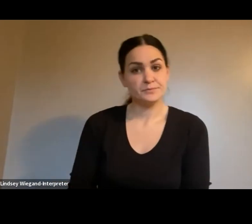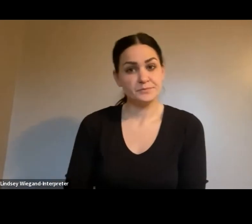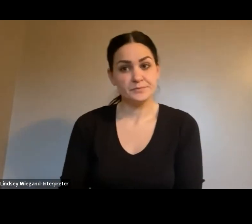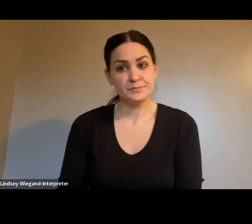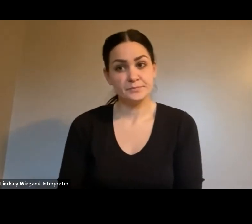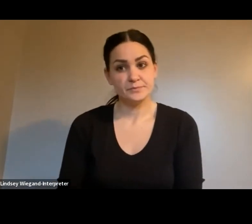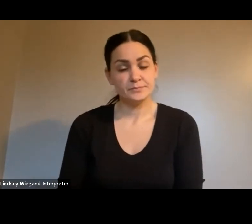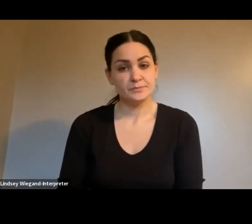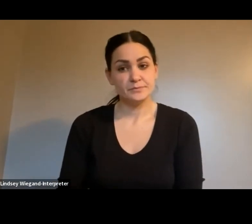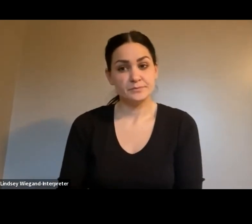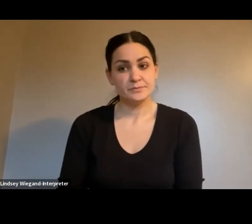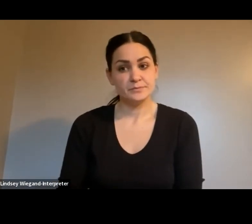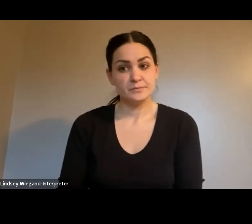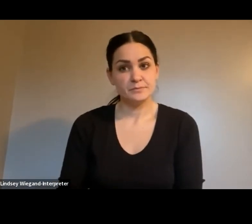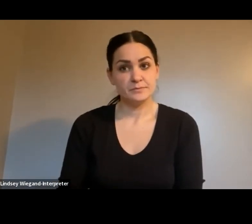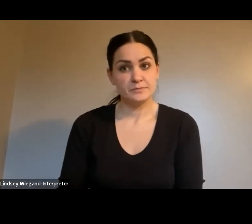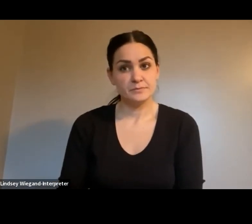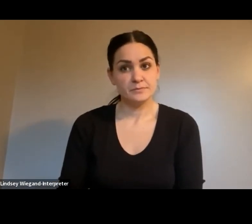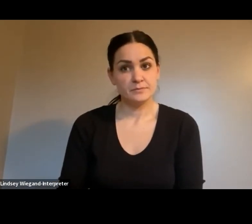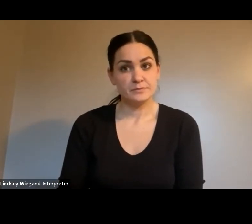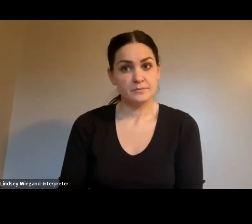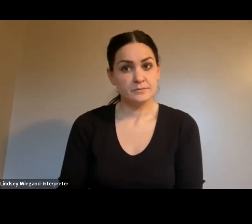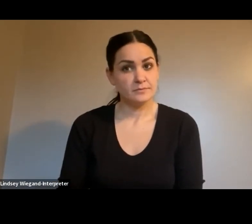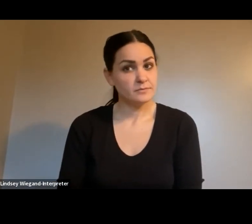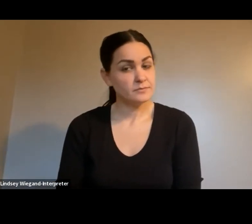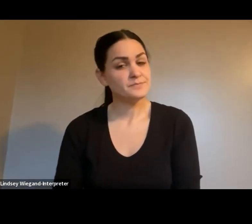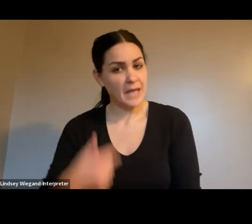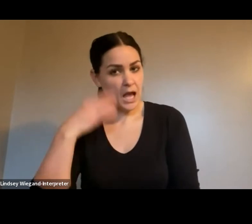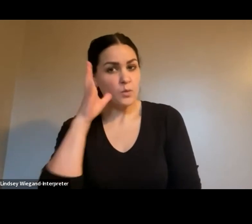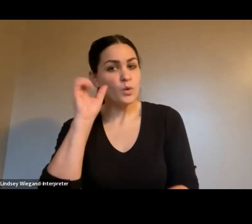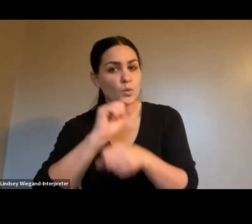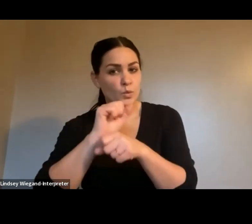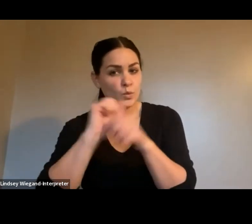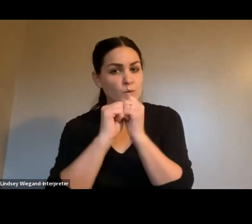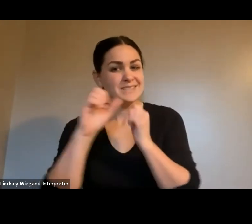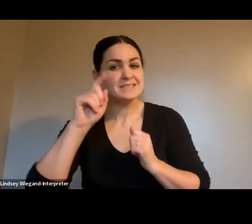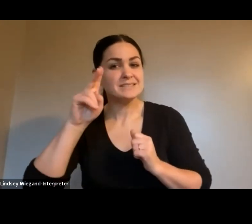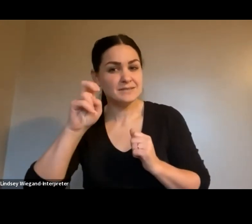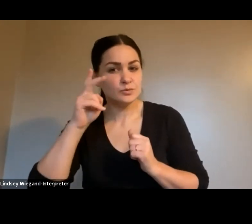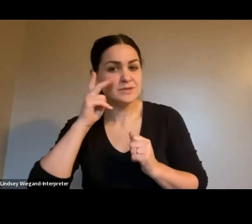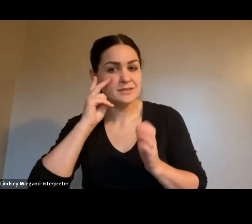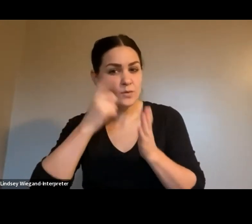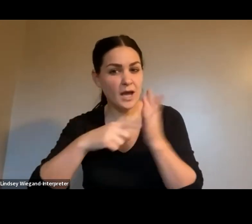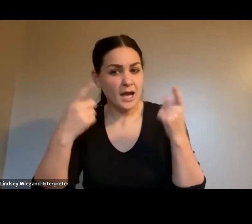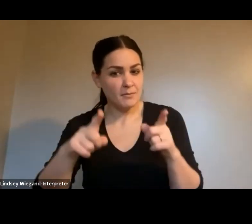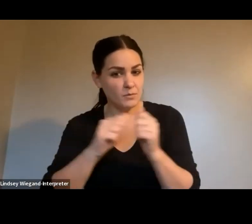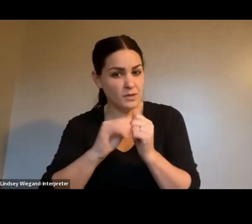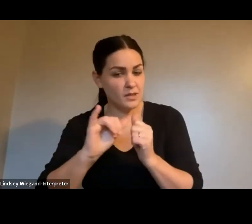Maybe not. I will work with Steve to see what happened with that. And we will